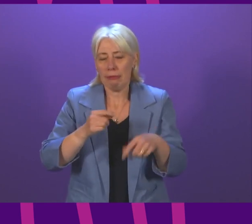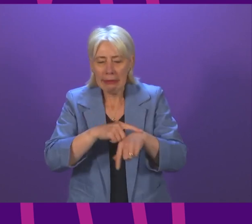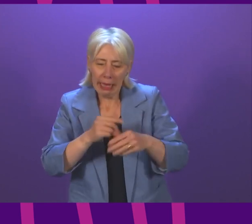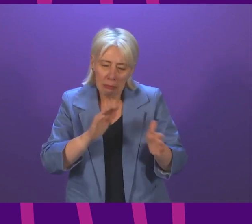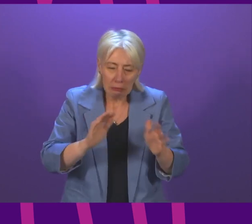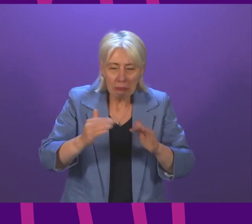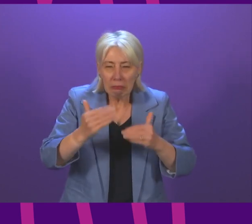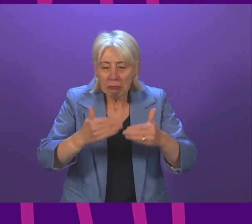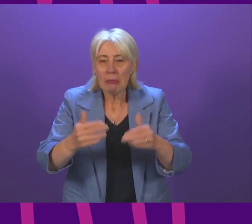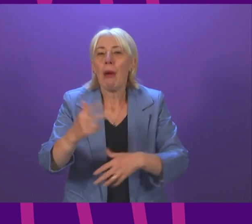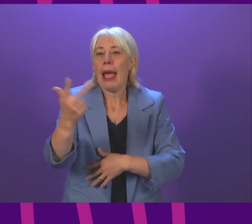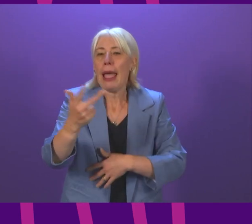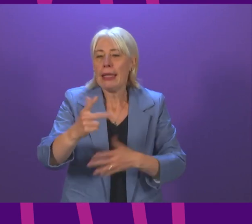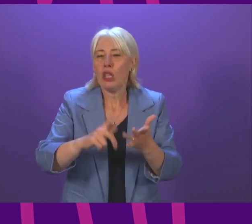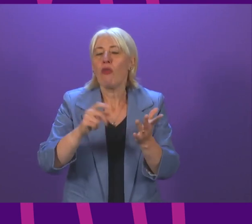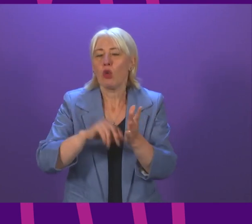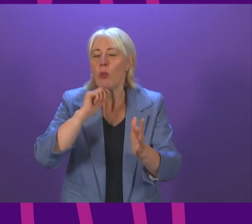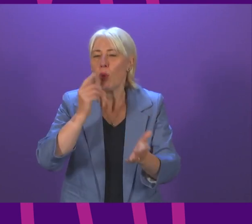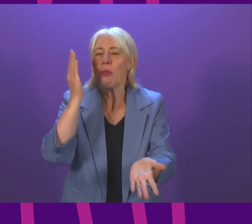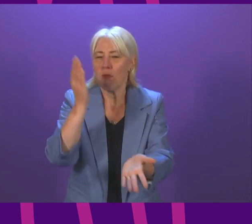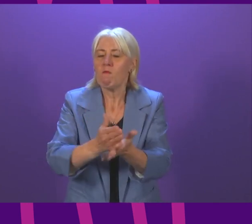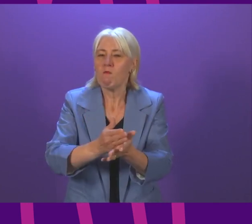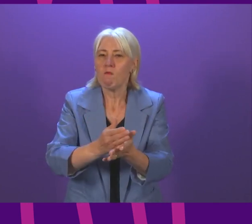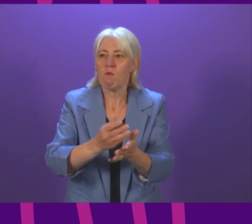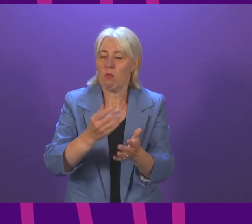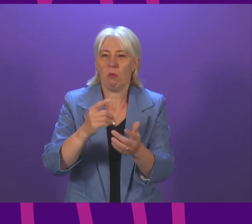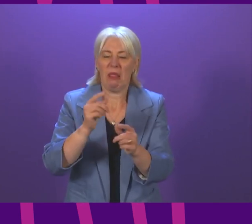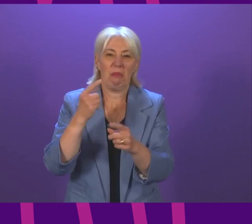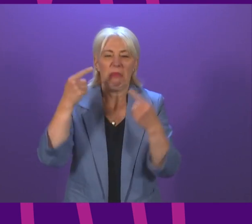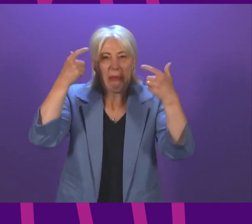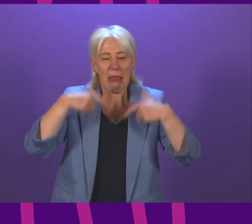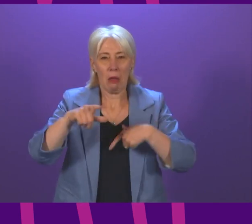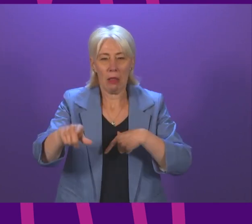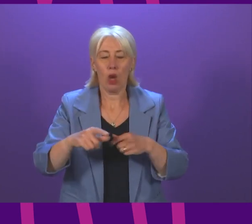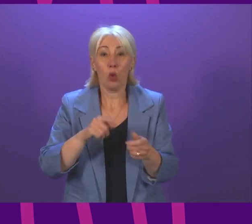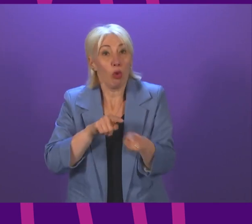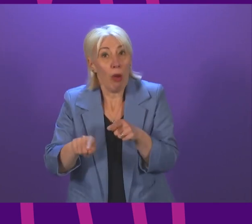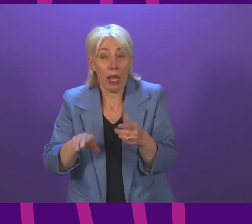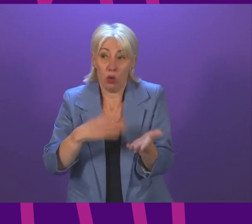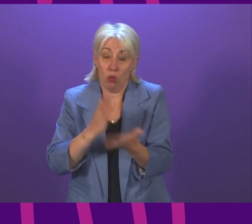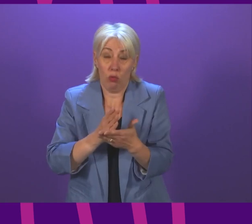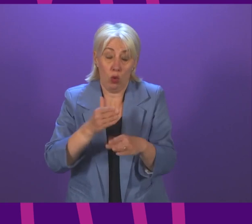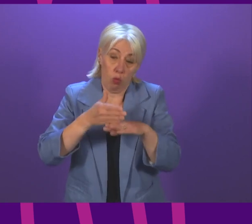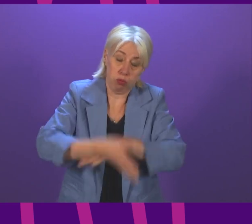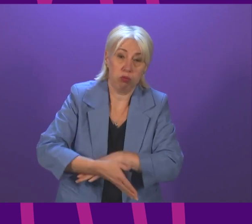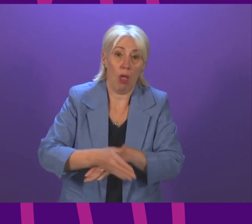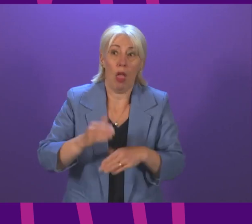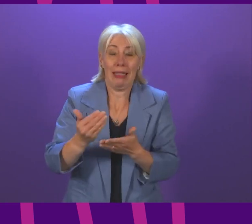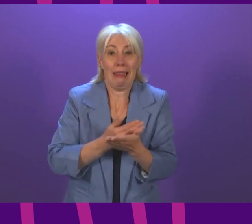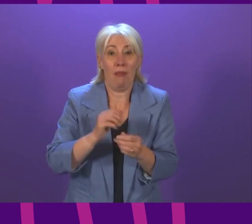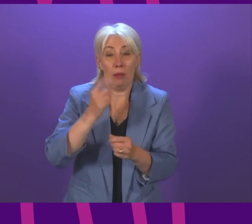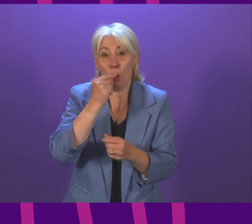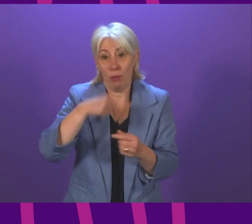make sure that we are listening, understanding, but that all of us are working collectively to try to keep the country as safe as possible as we go through these winter months.